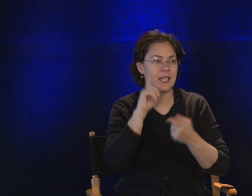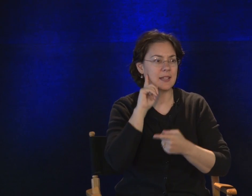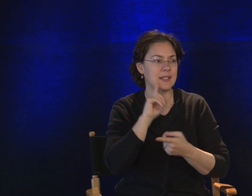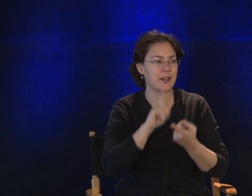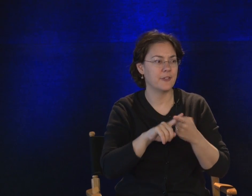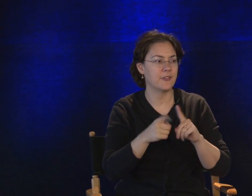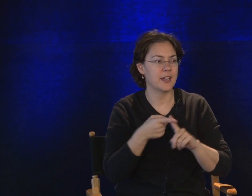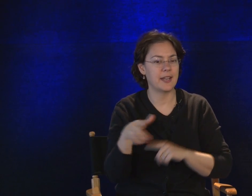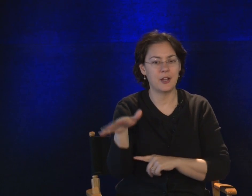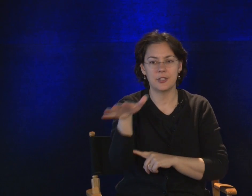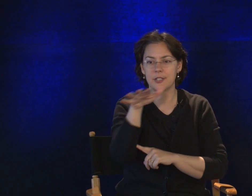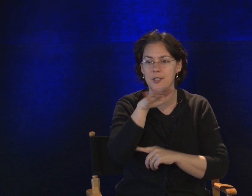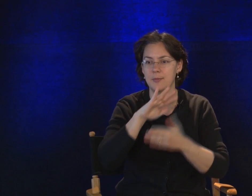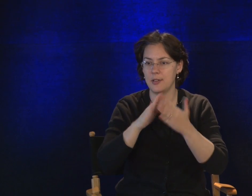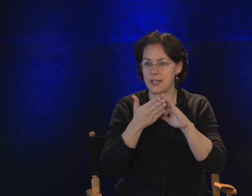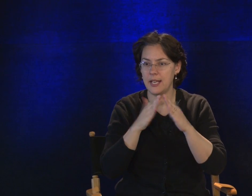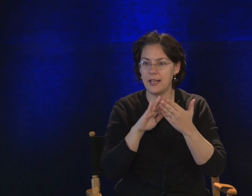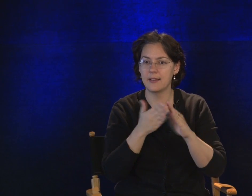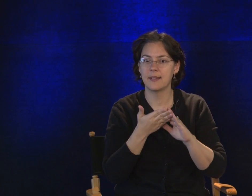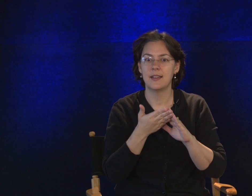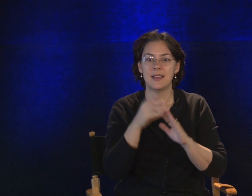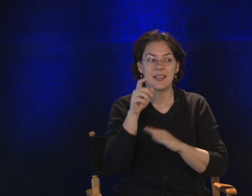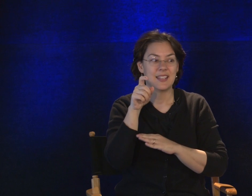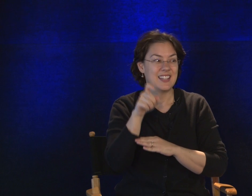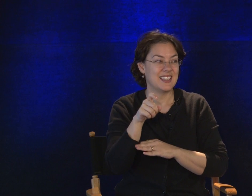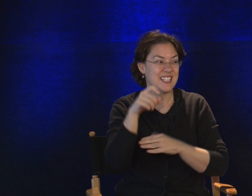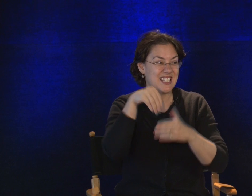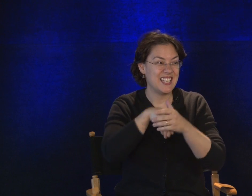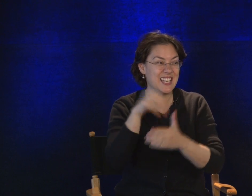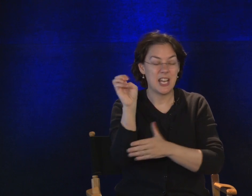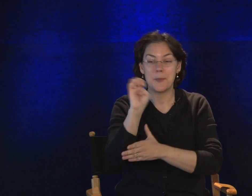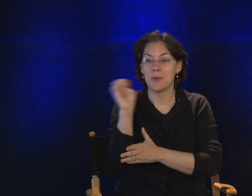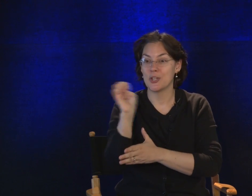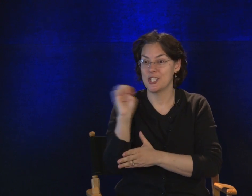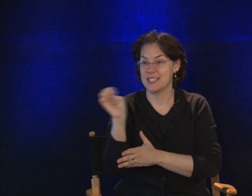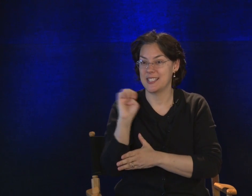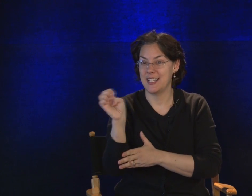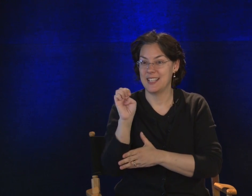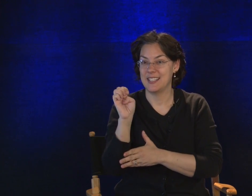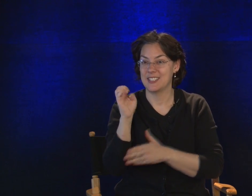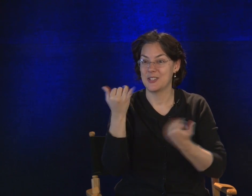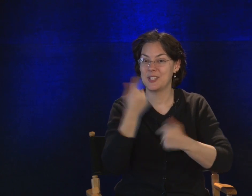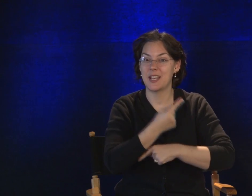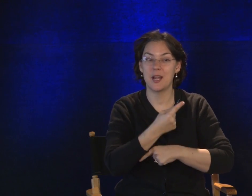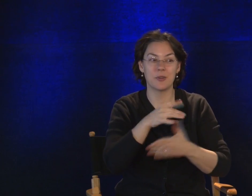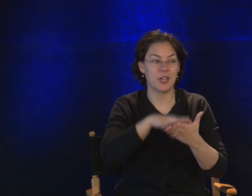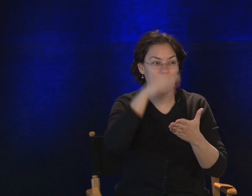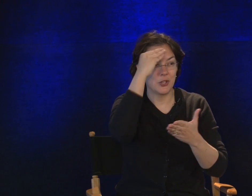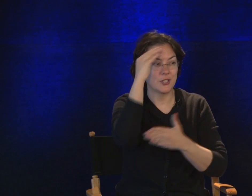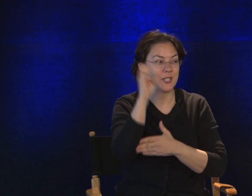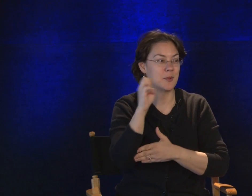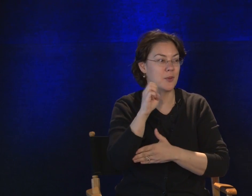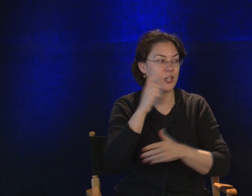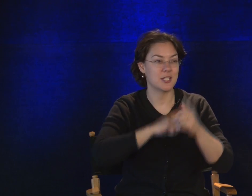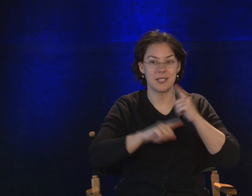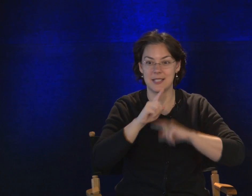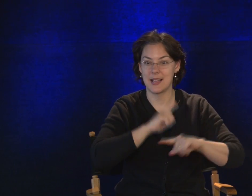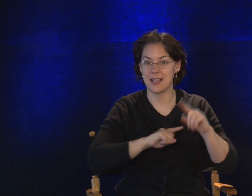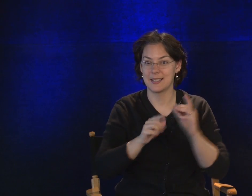a deaf friend out in the community that's in an emergency. So today we're going to learn some emergency signs.